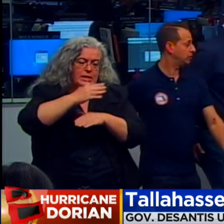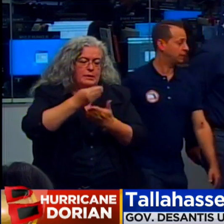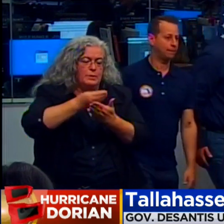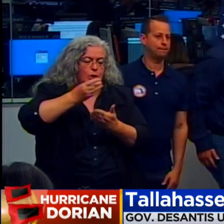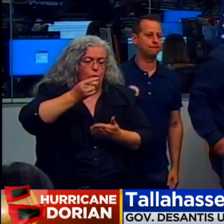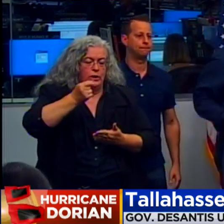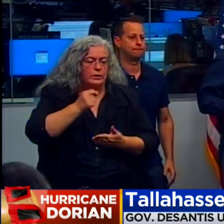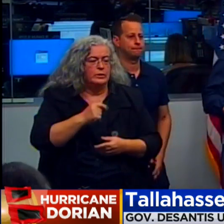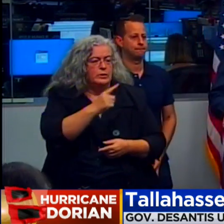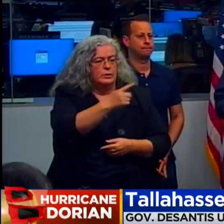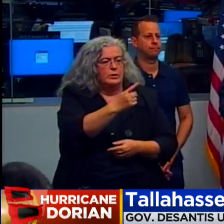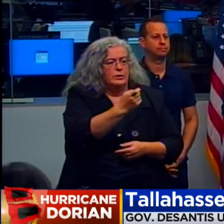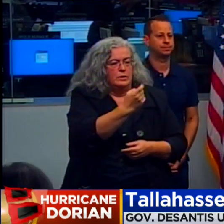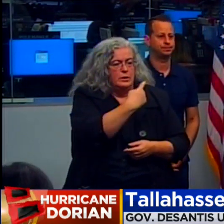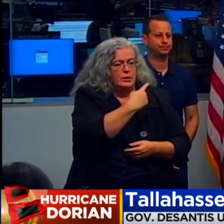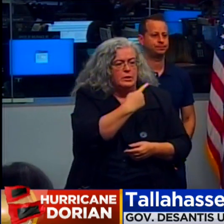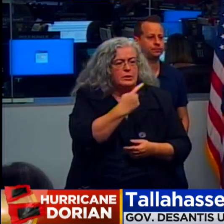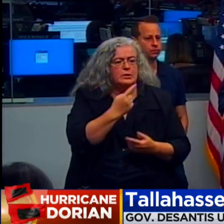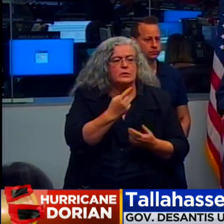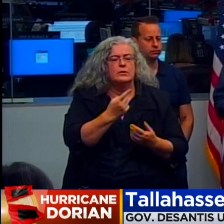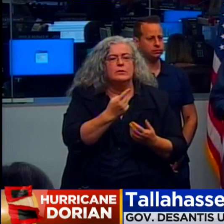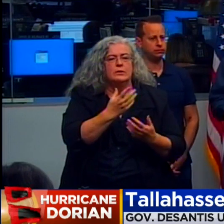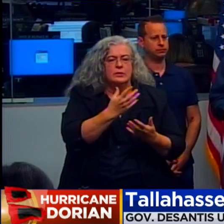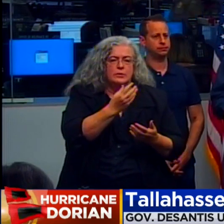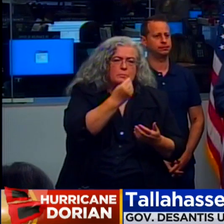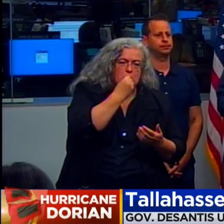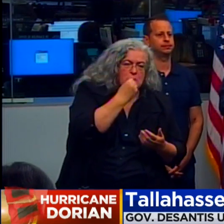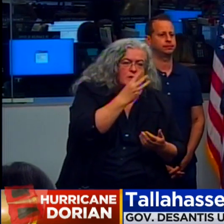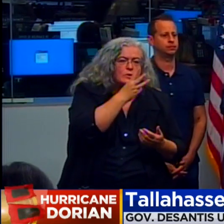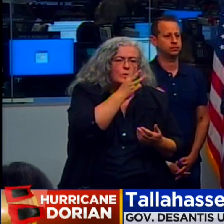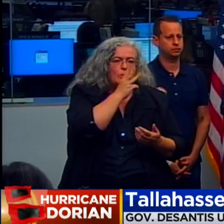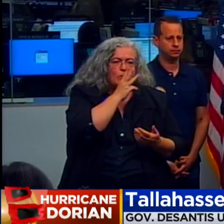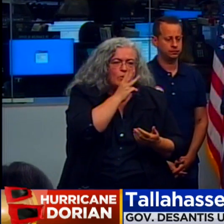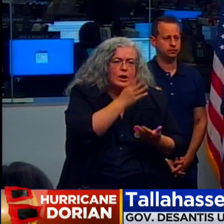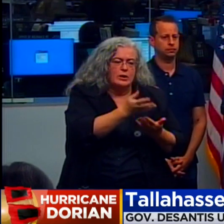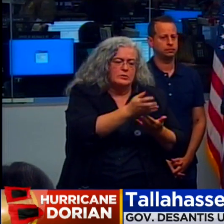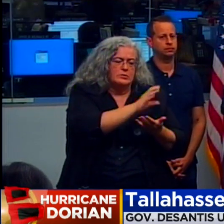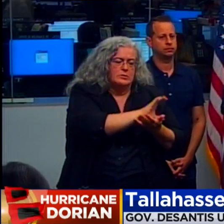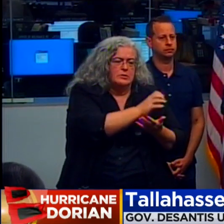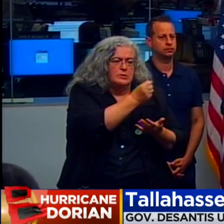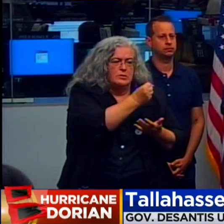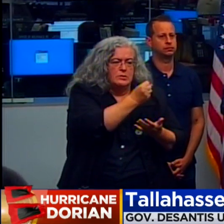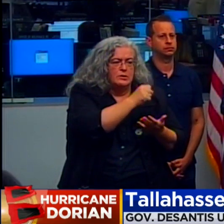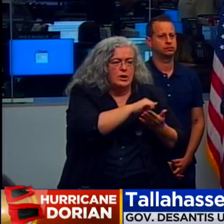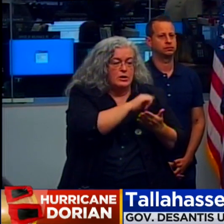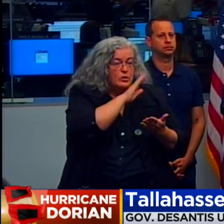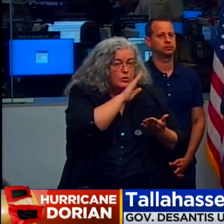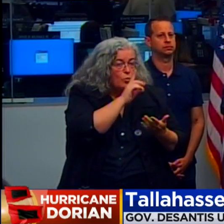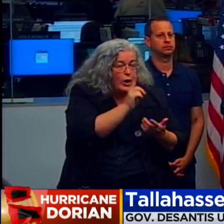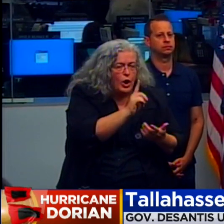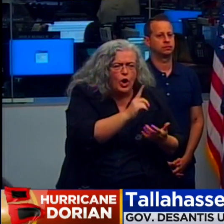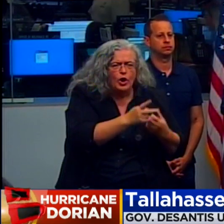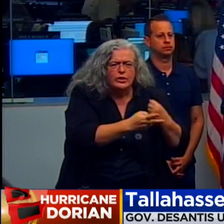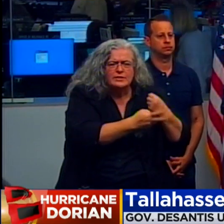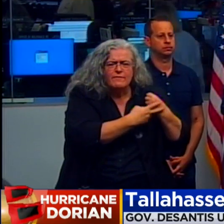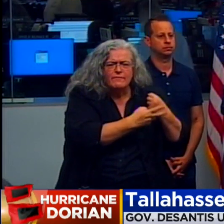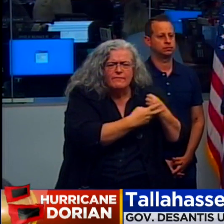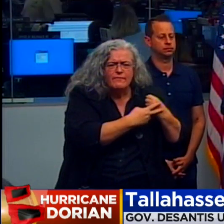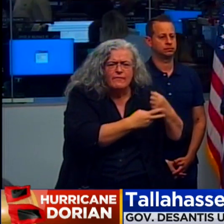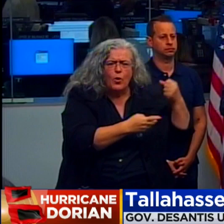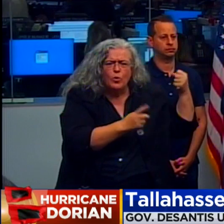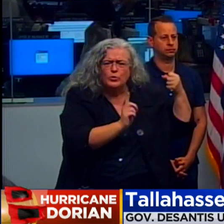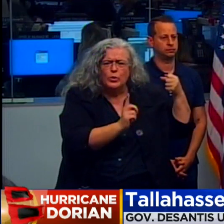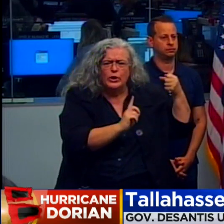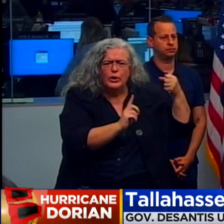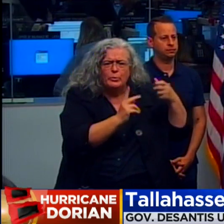were millions of meals and that there was a lot of water being stockpiled. Where are the stockpiles at? they going to be centrally located, or are they out of state trying to move in?